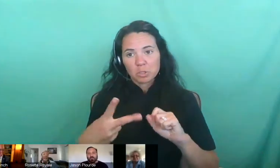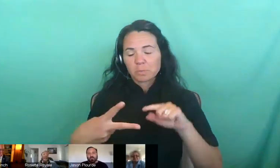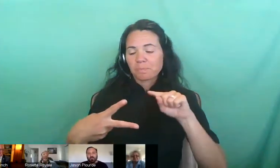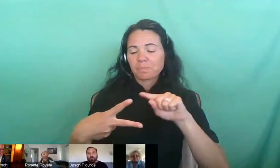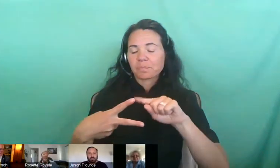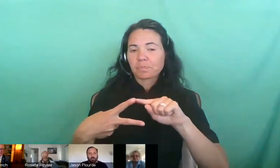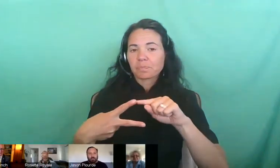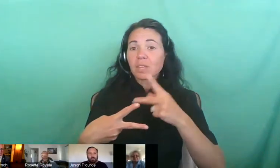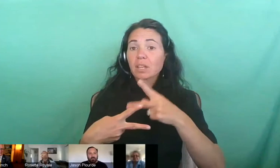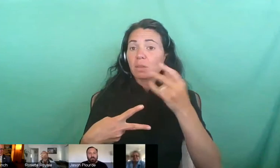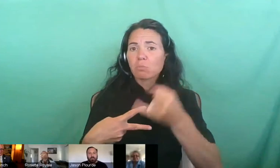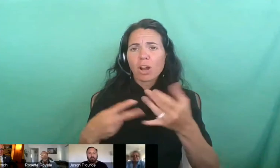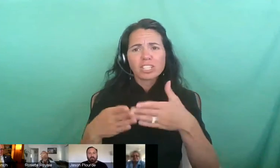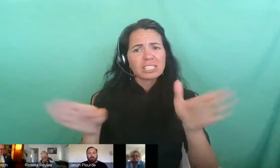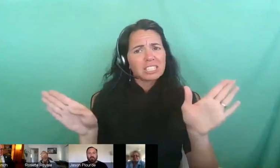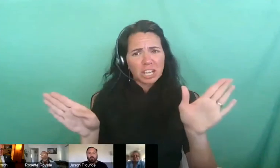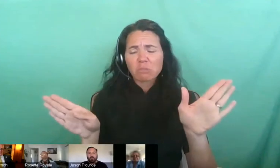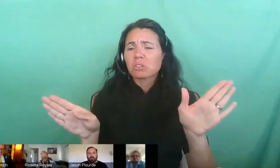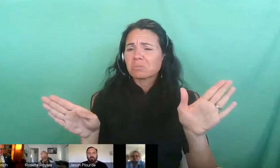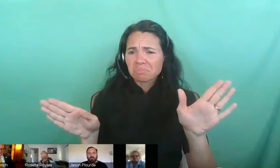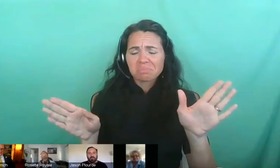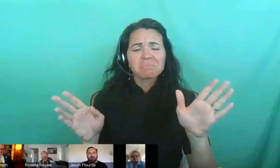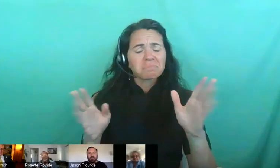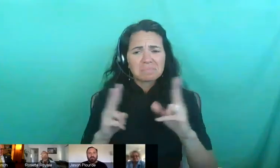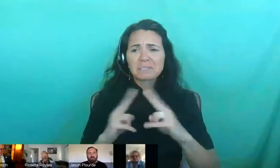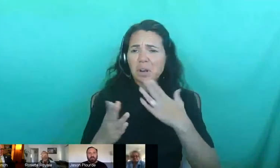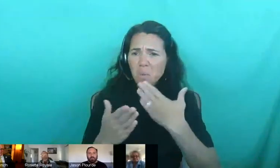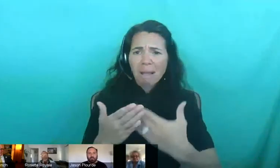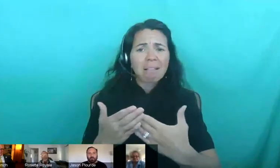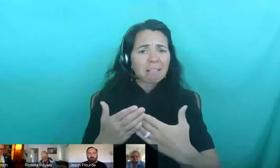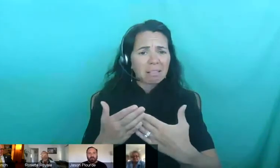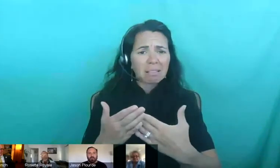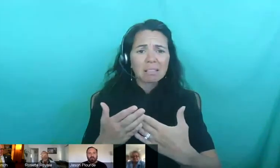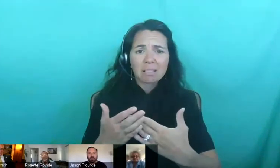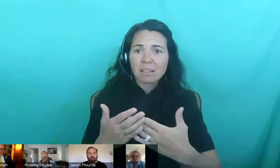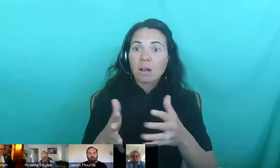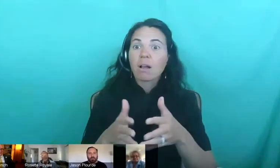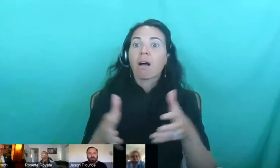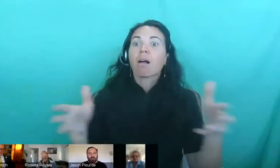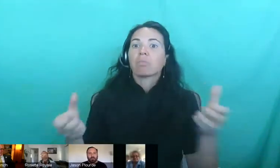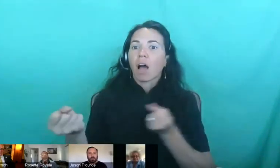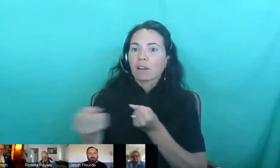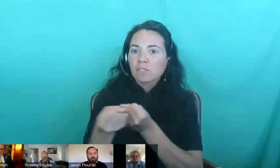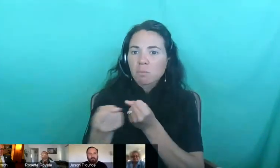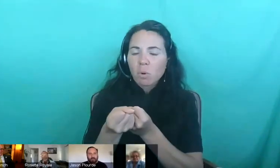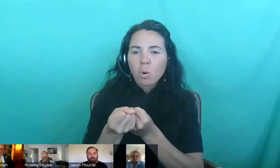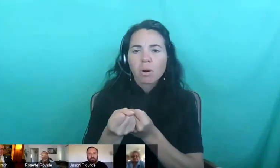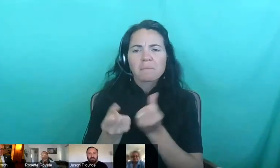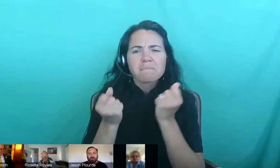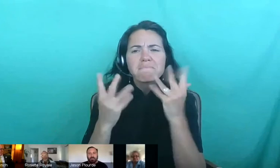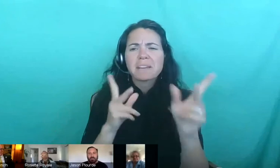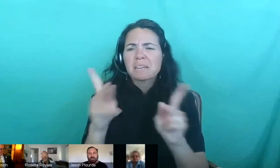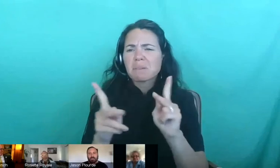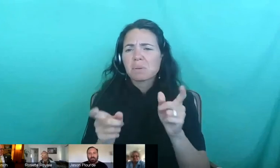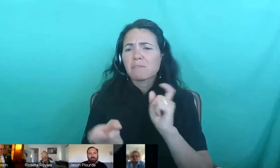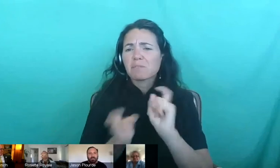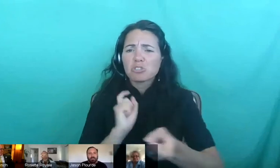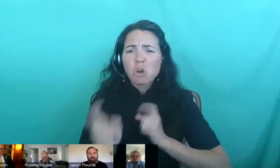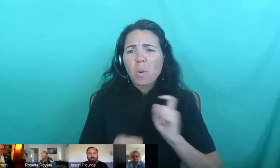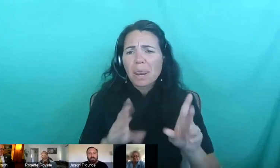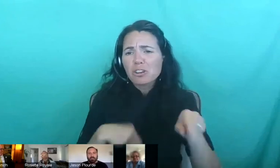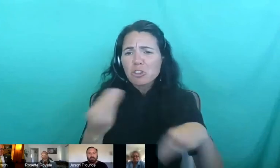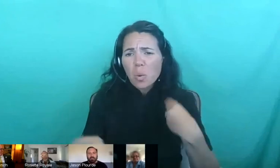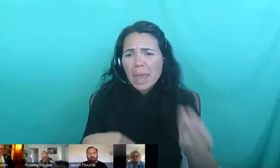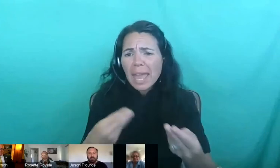overall is going really well. We've received wide support. Hundreds of people have donated and been involved in making it happen.